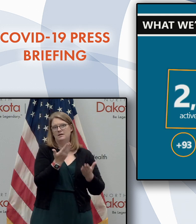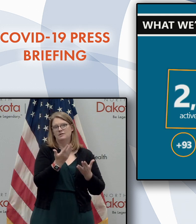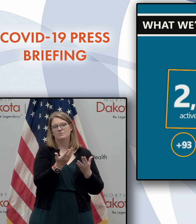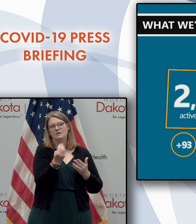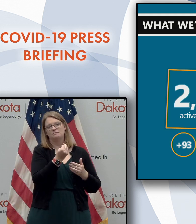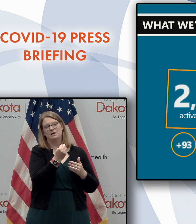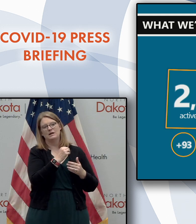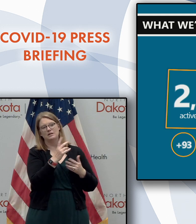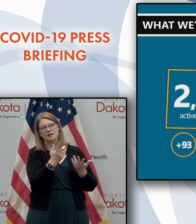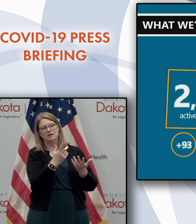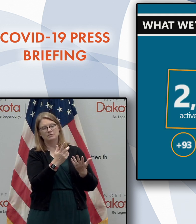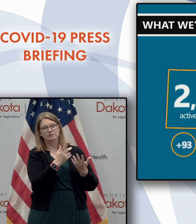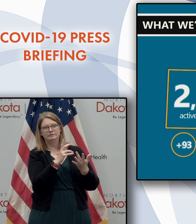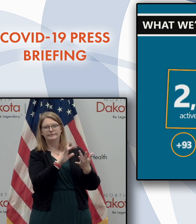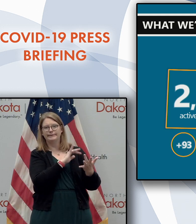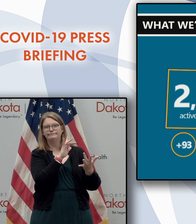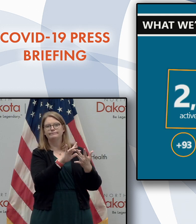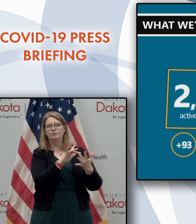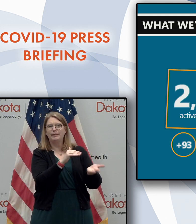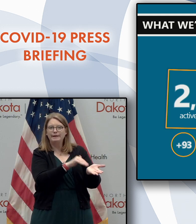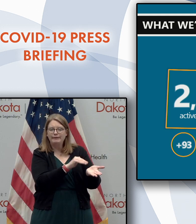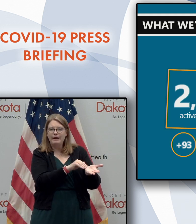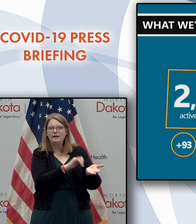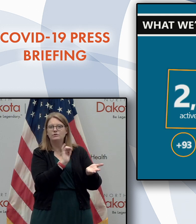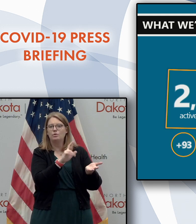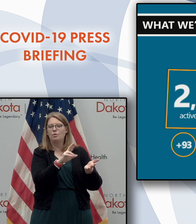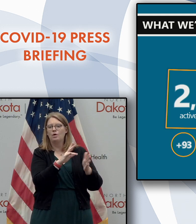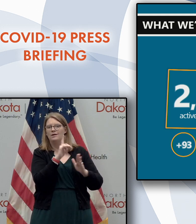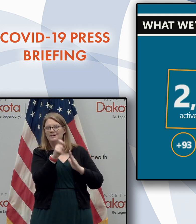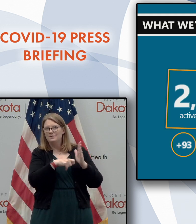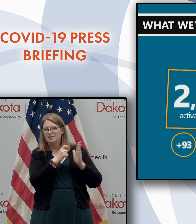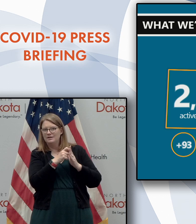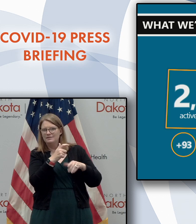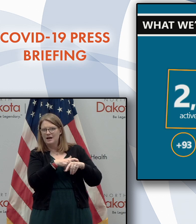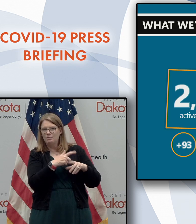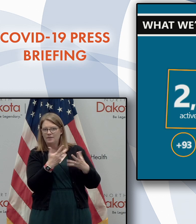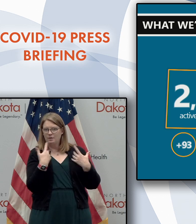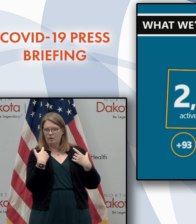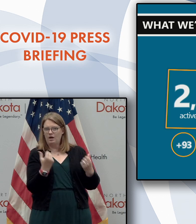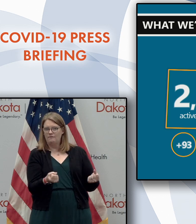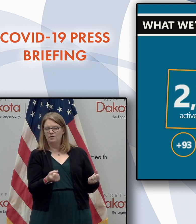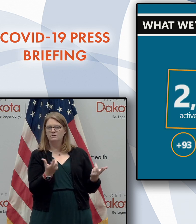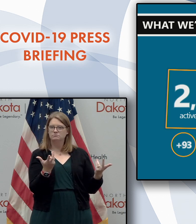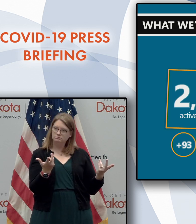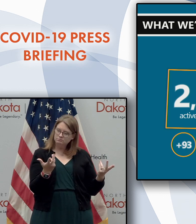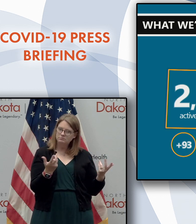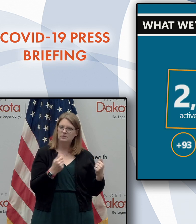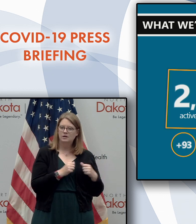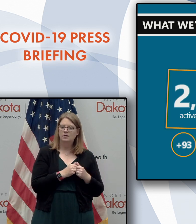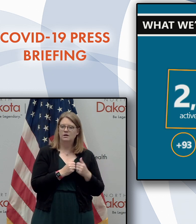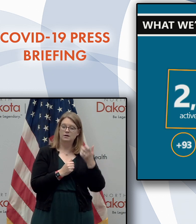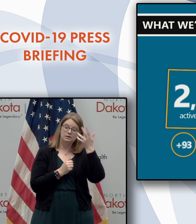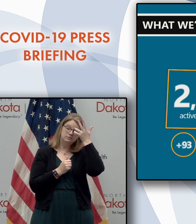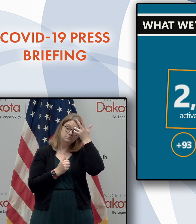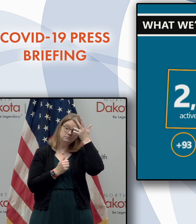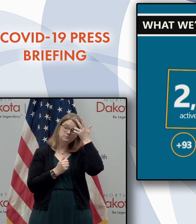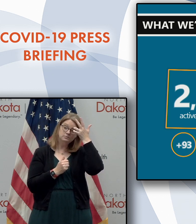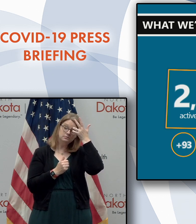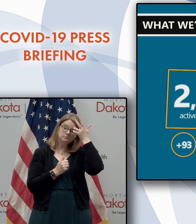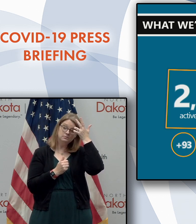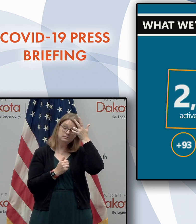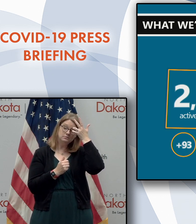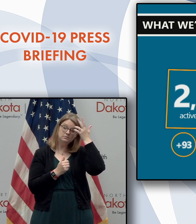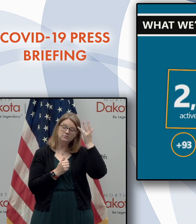with a physician, or they're clearing their period of time when they're recovered. And so I would expect we do have some